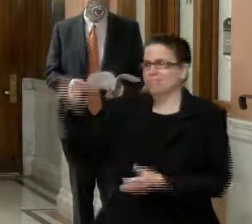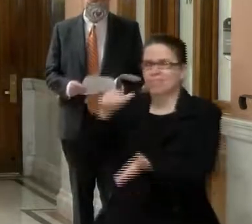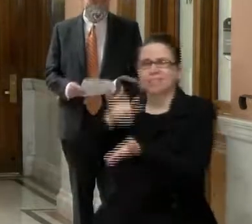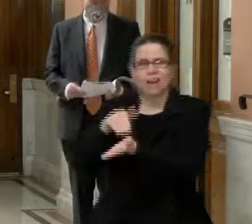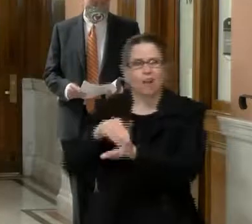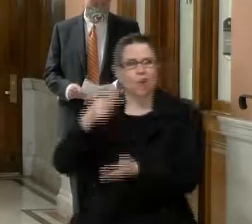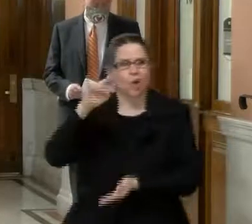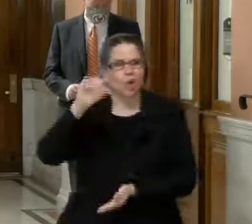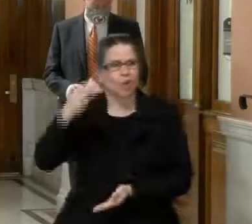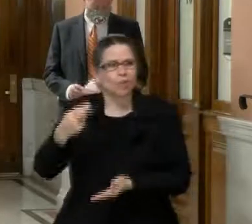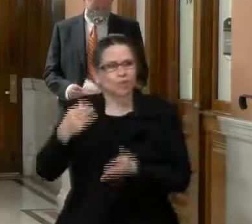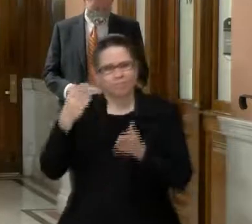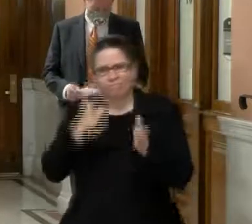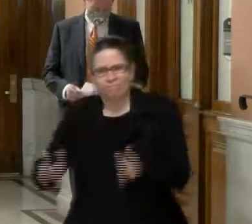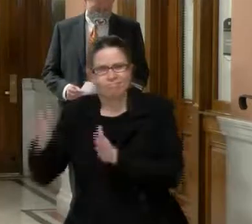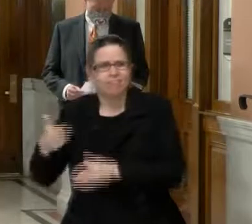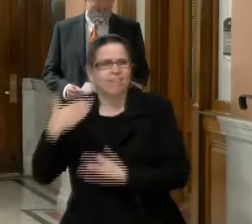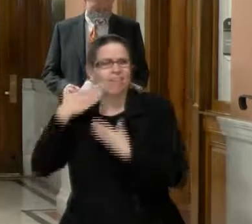and the whole public health department.